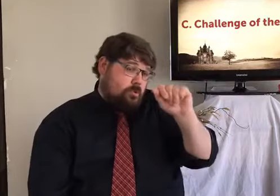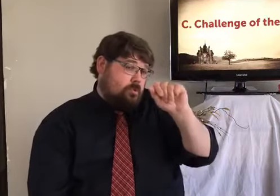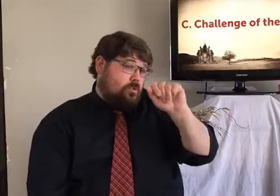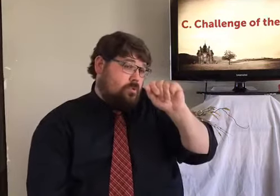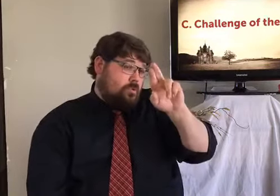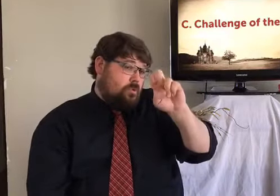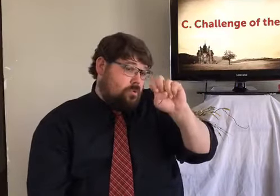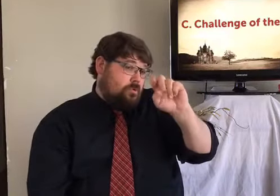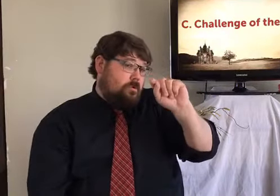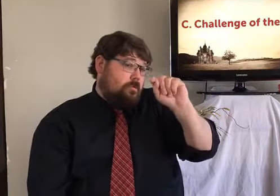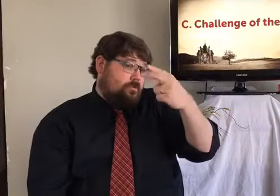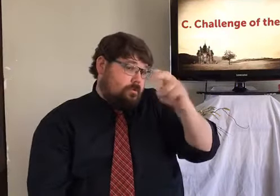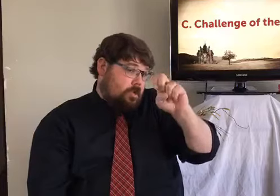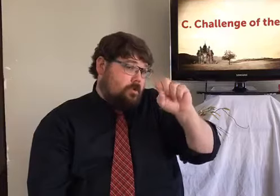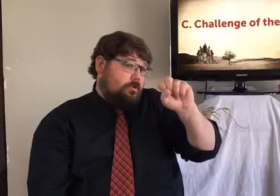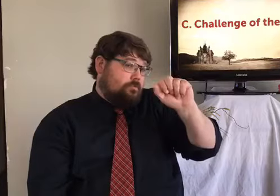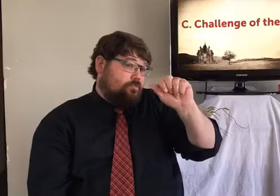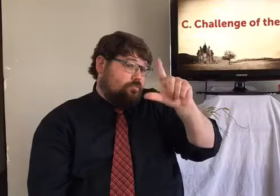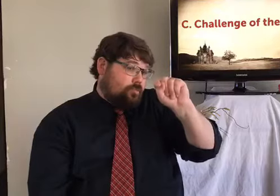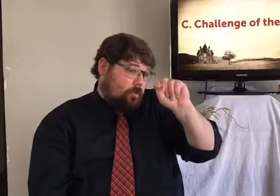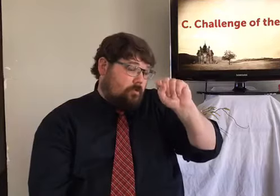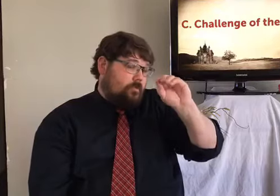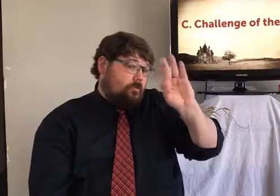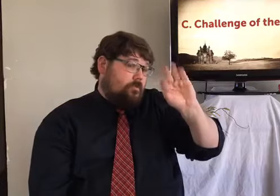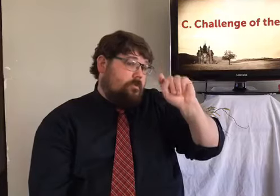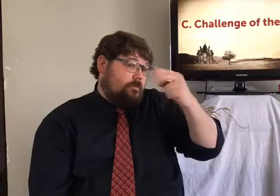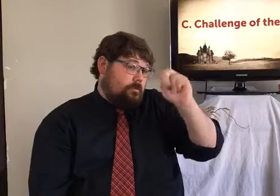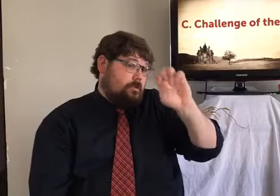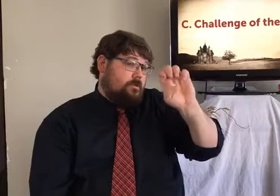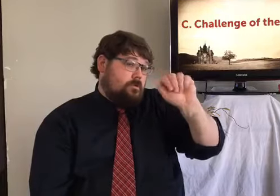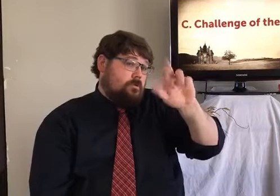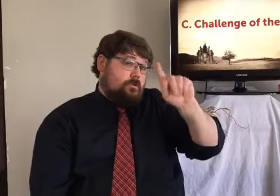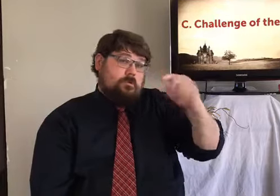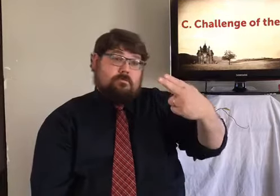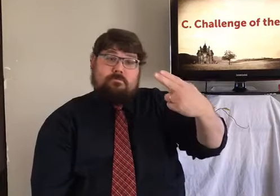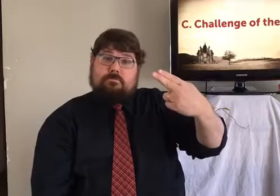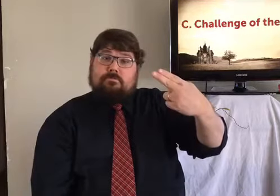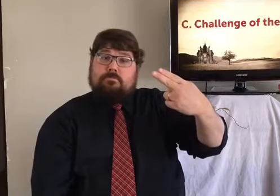Jesus said, you are the salt of the earth.